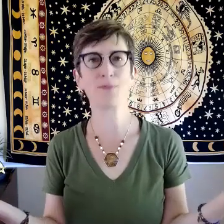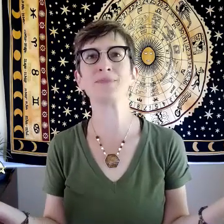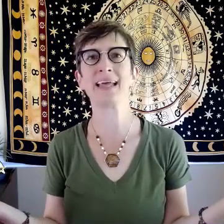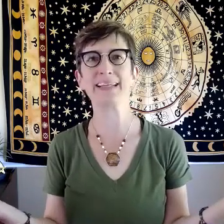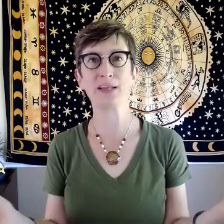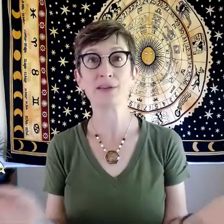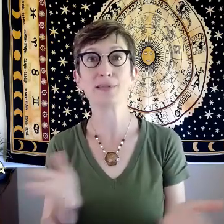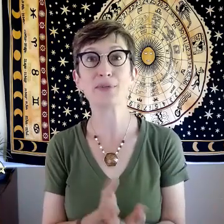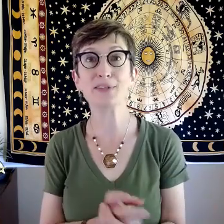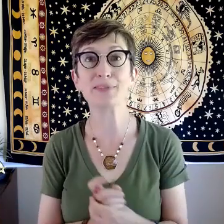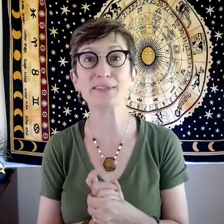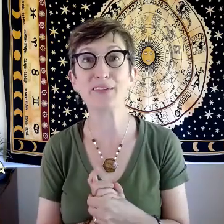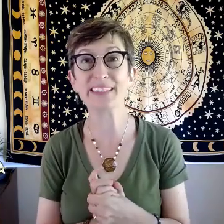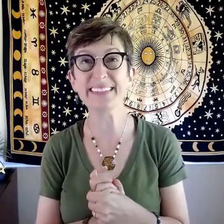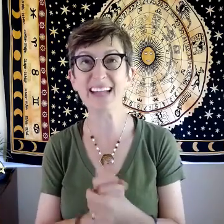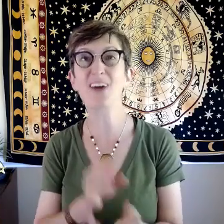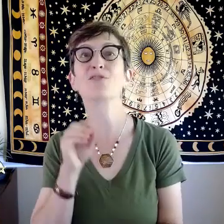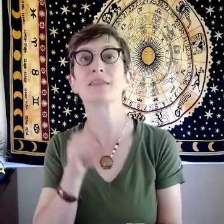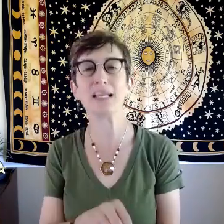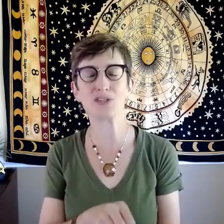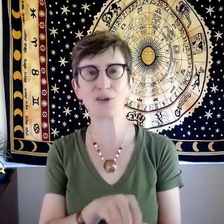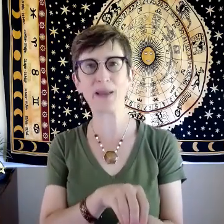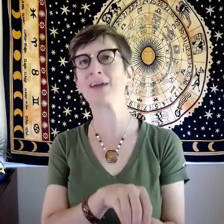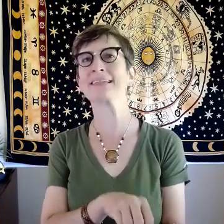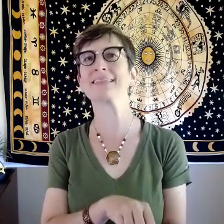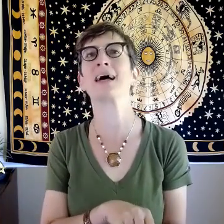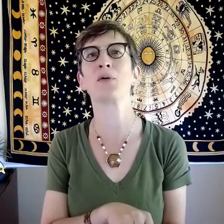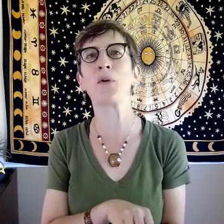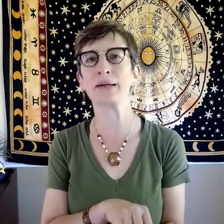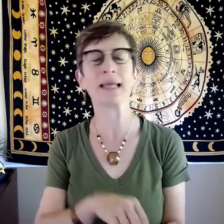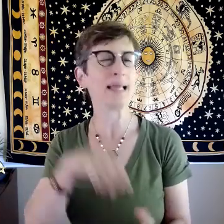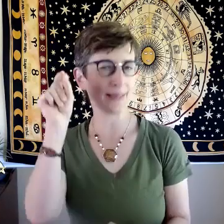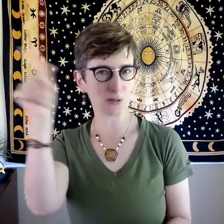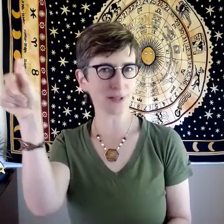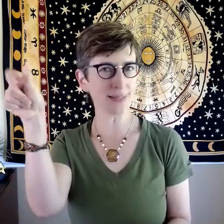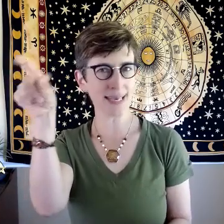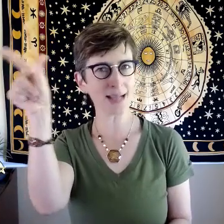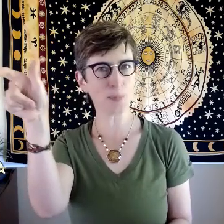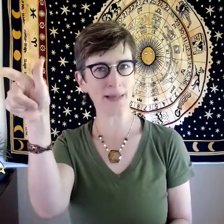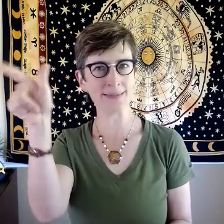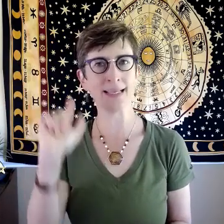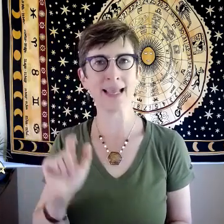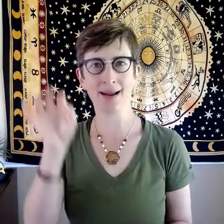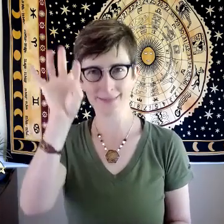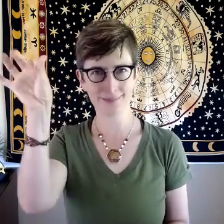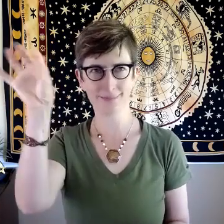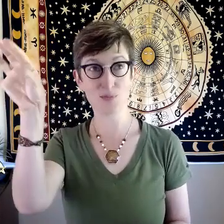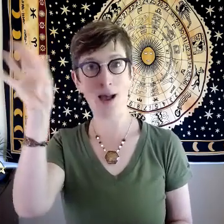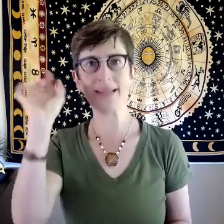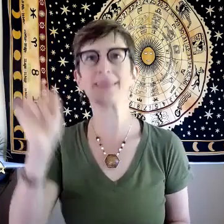the website www.relationalparents.org and there's a little connect button a spot at